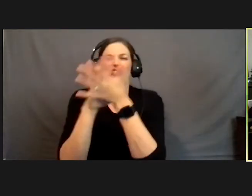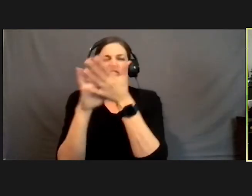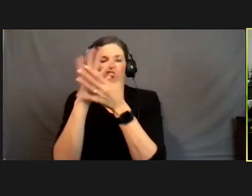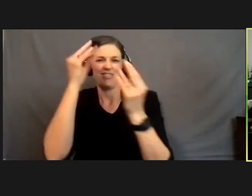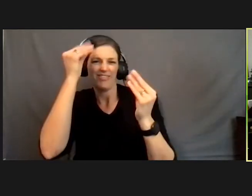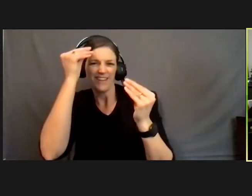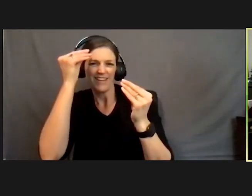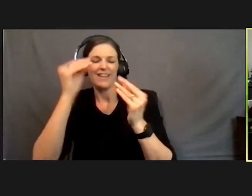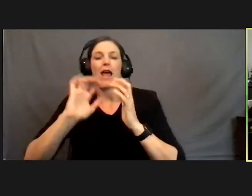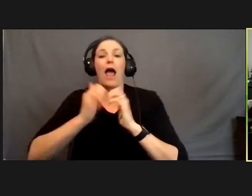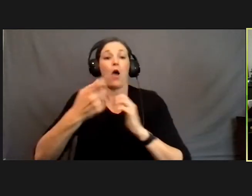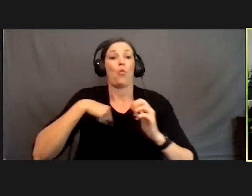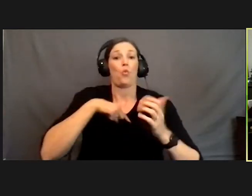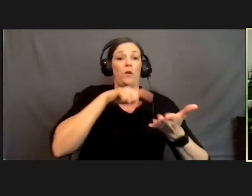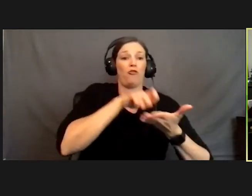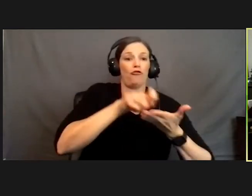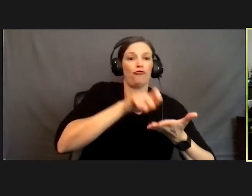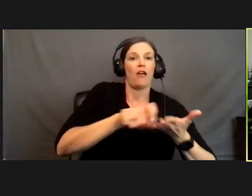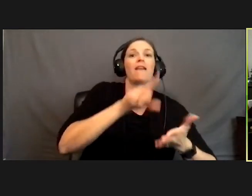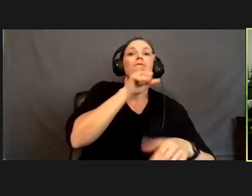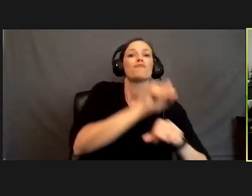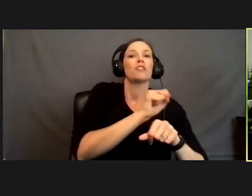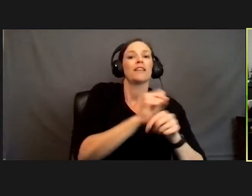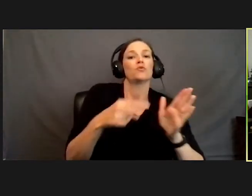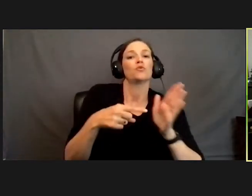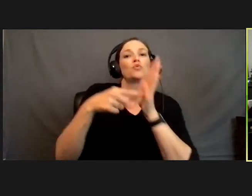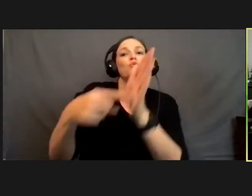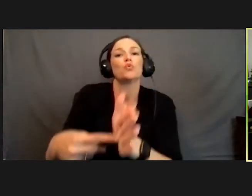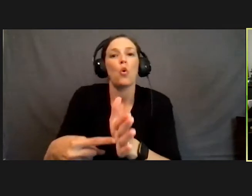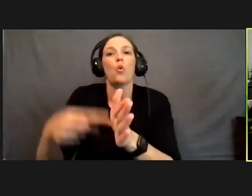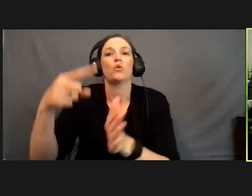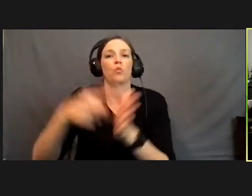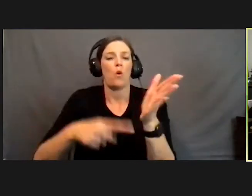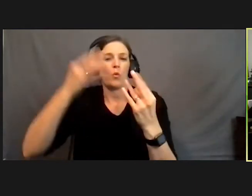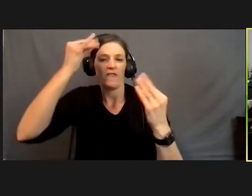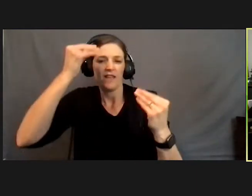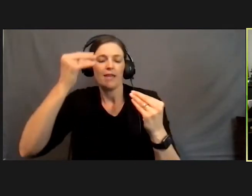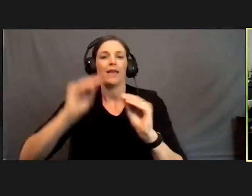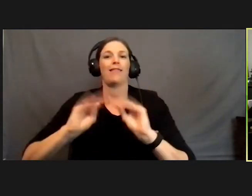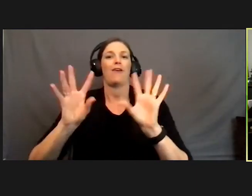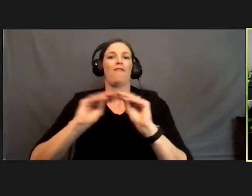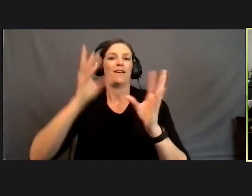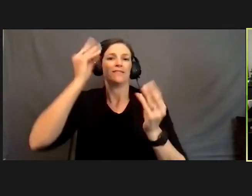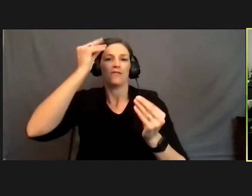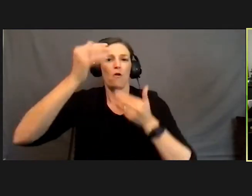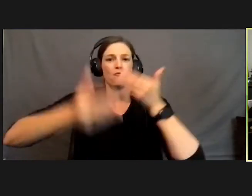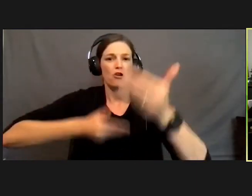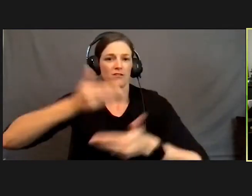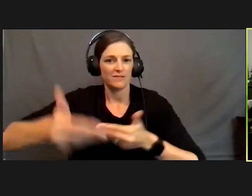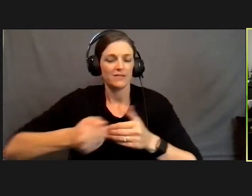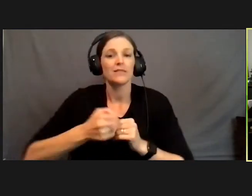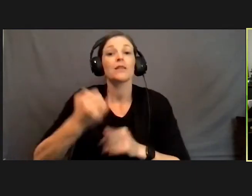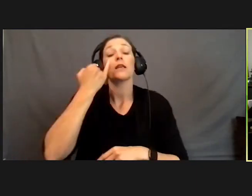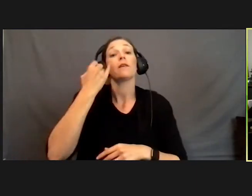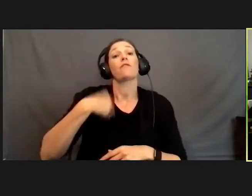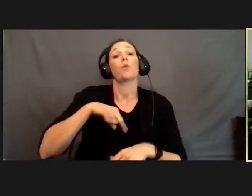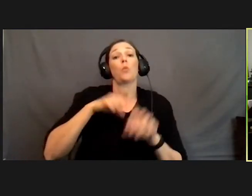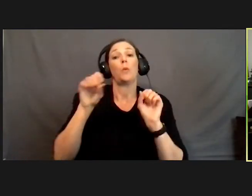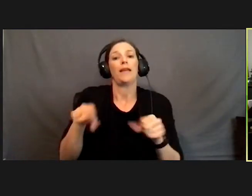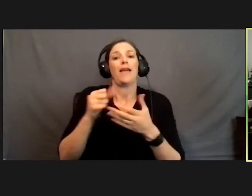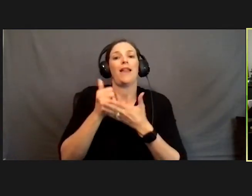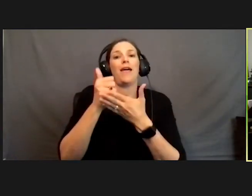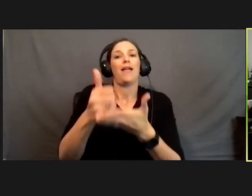really conveys what we're thinking about and clarifies our thought process. So if we're able to help